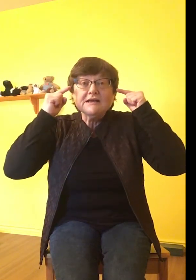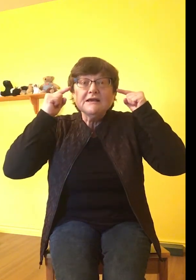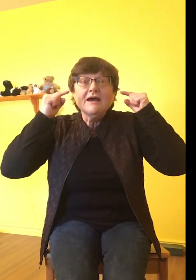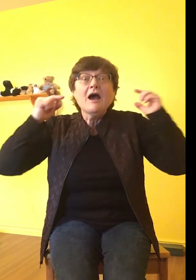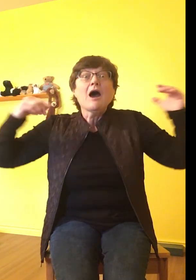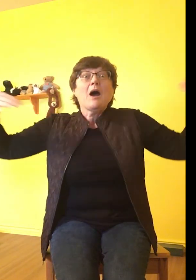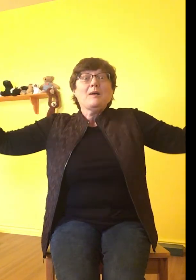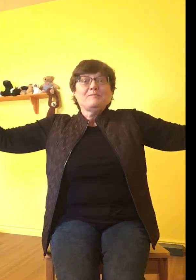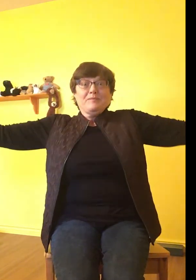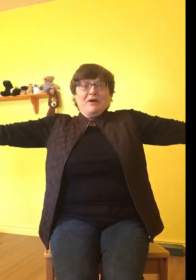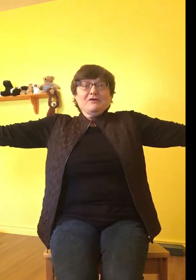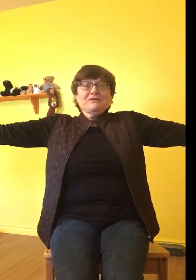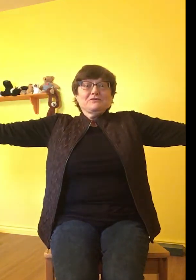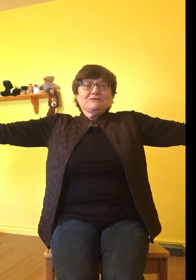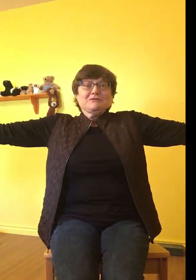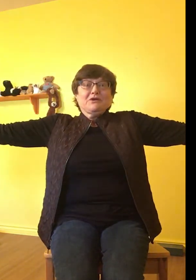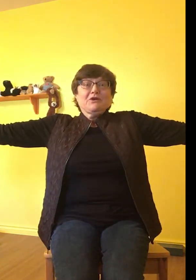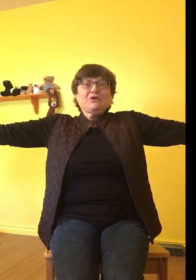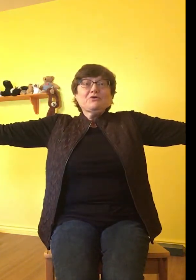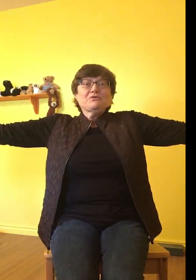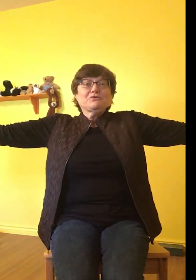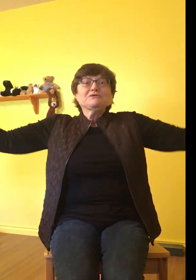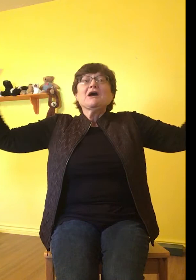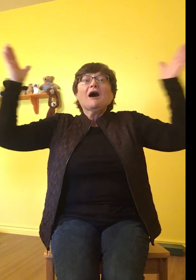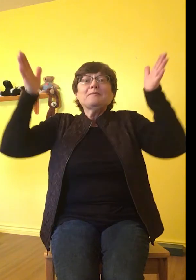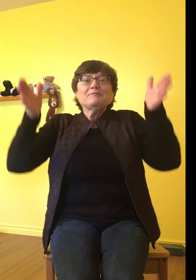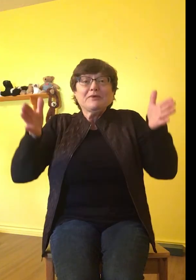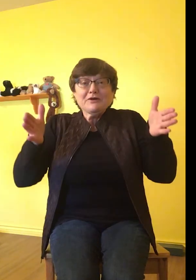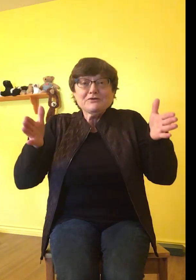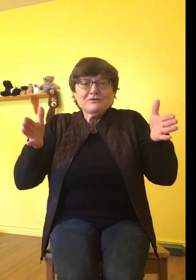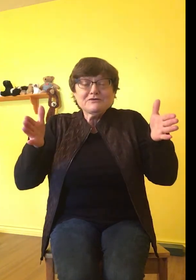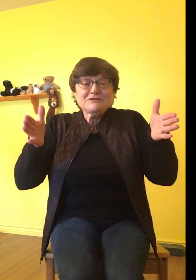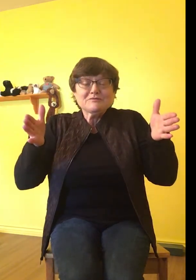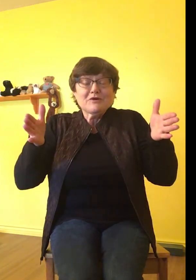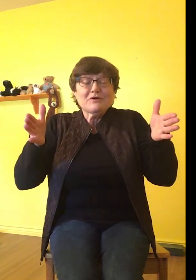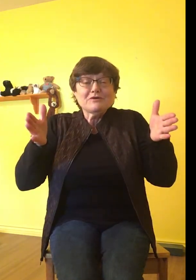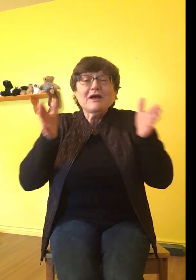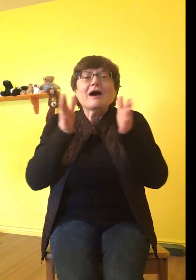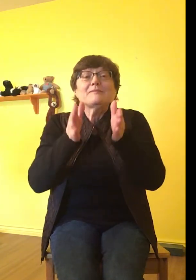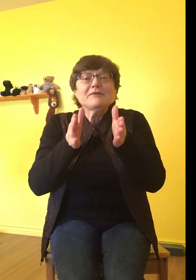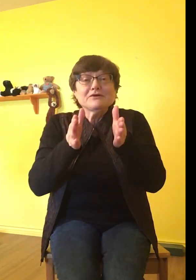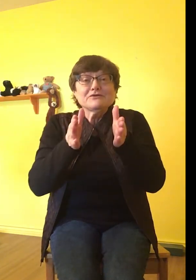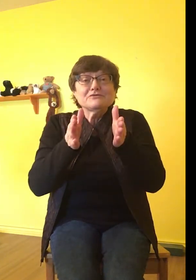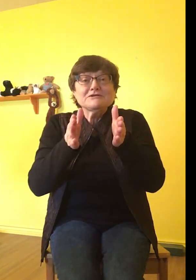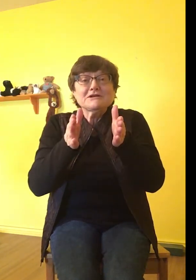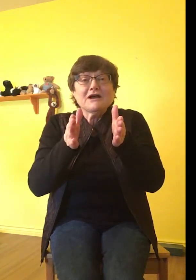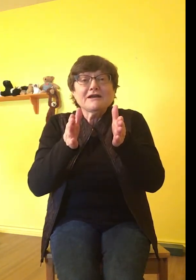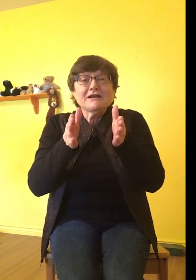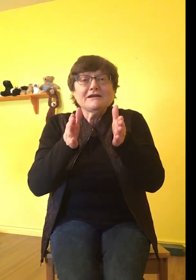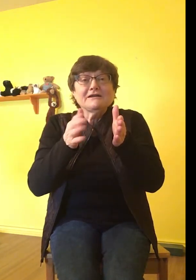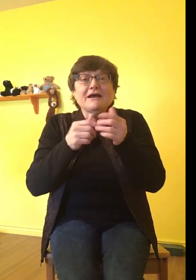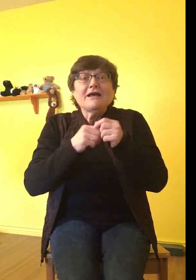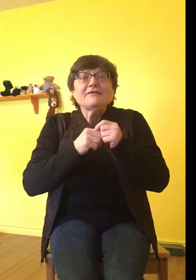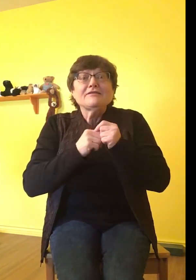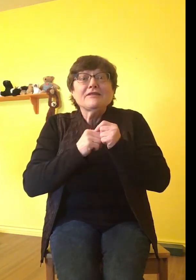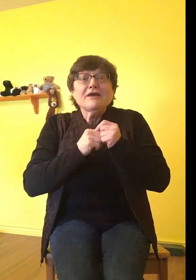A bear that was huge, a bear that was small, a bear that was tiny. They